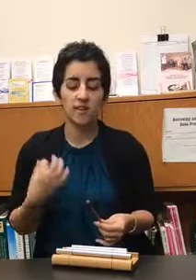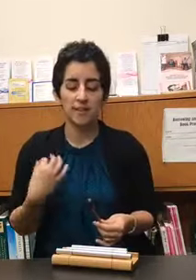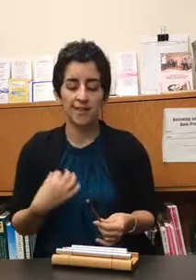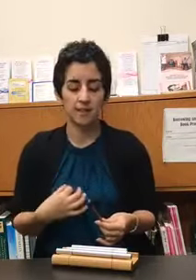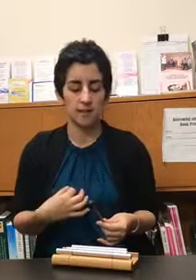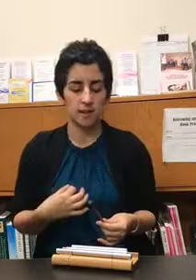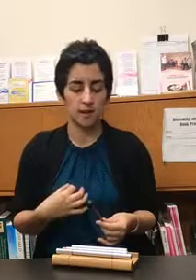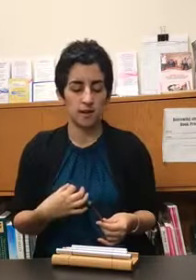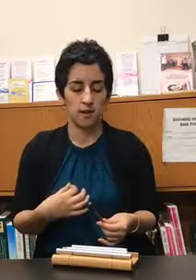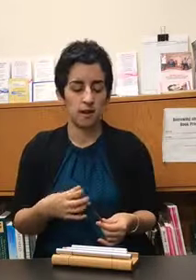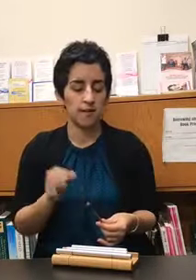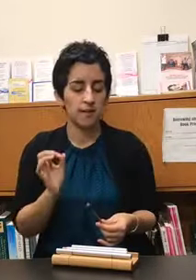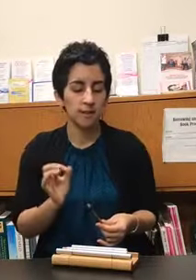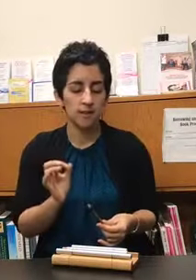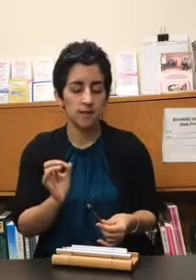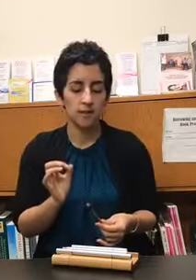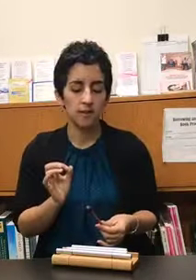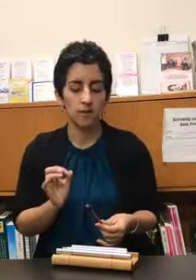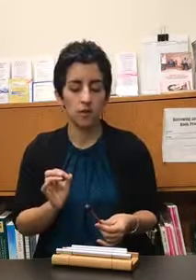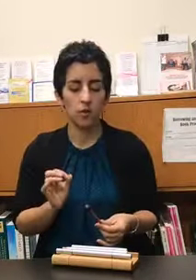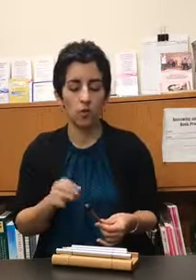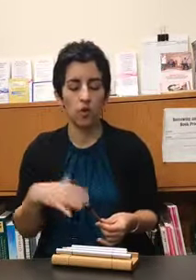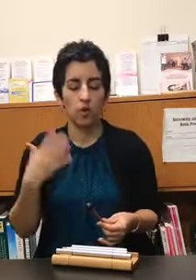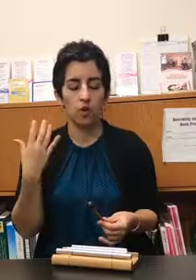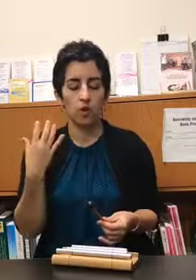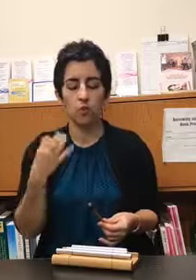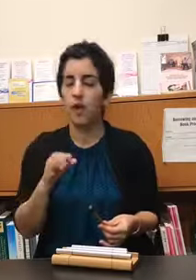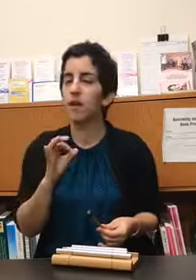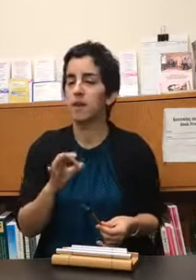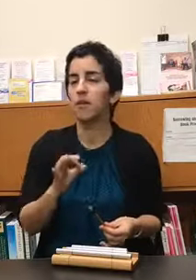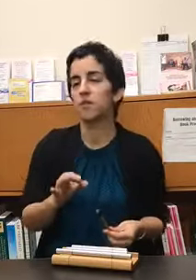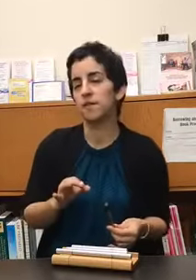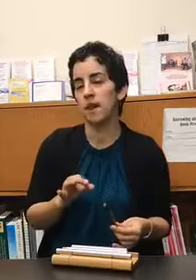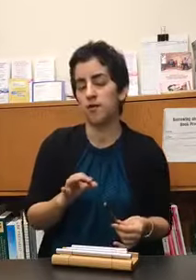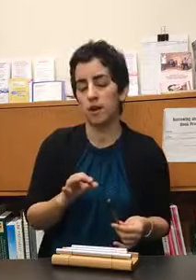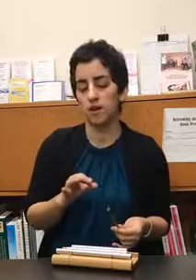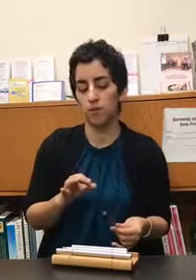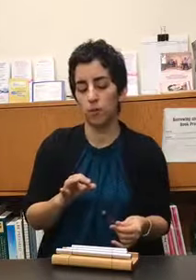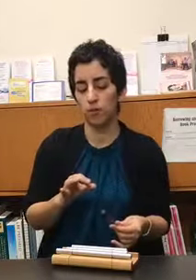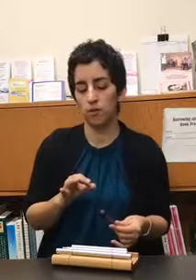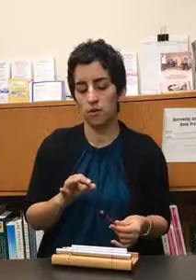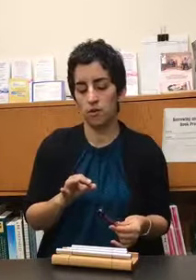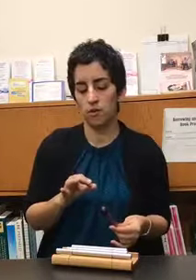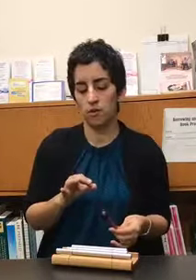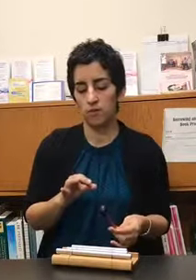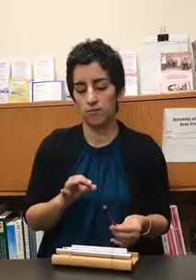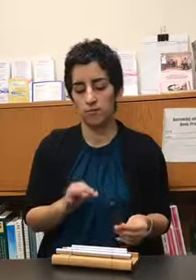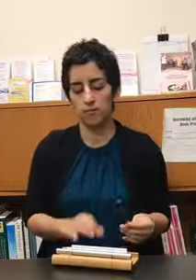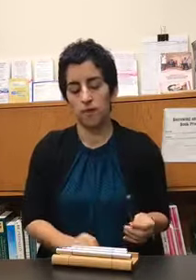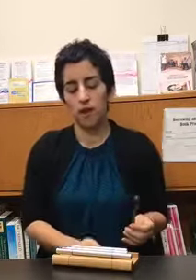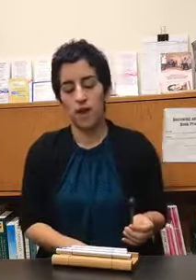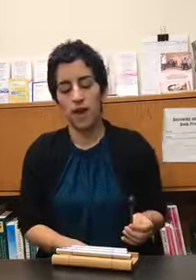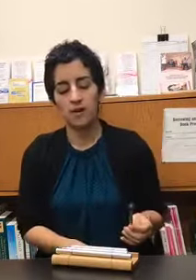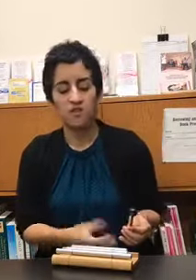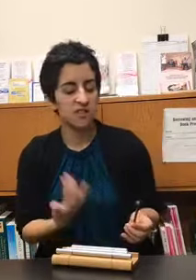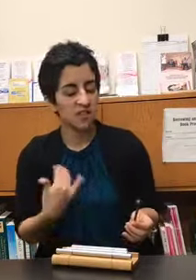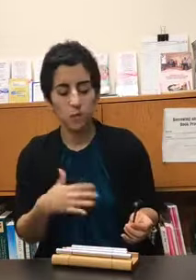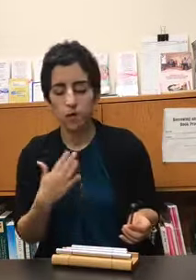listen and to listen until you can't hear the sound anymore and just see what